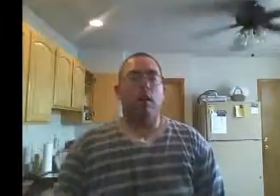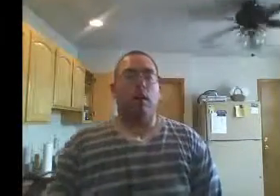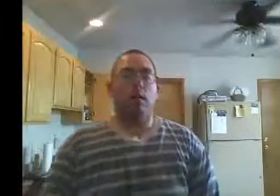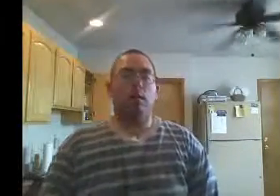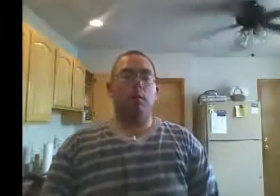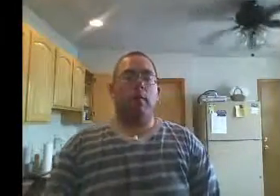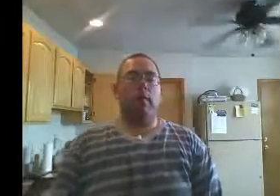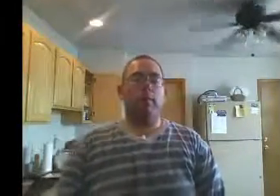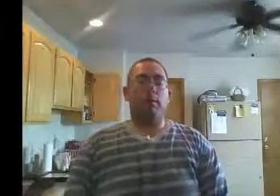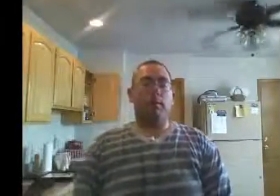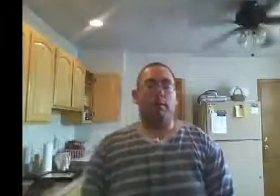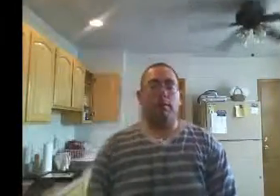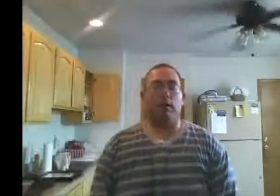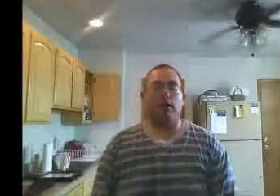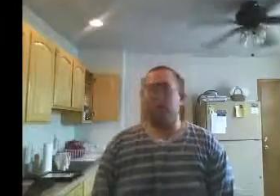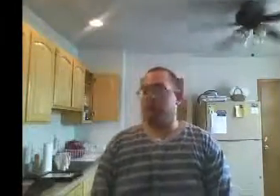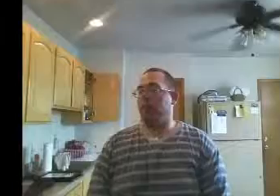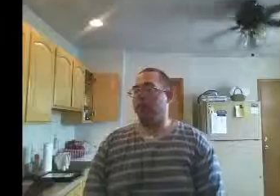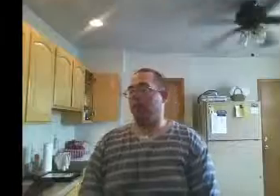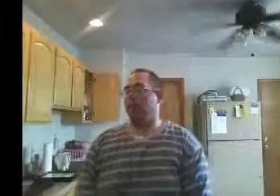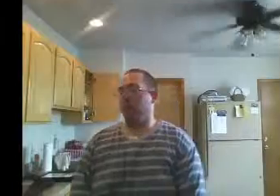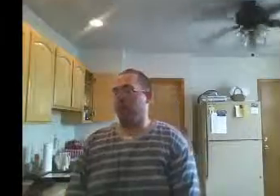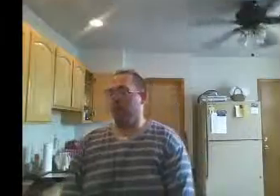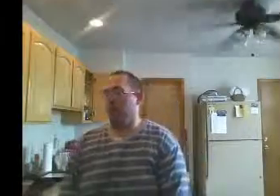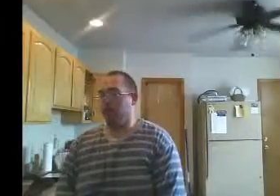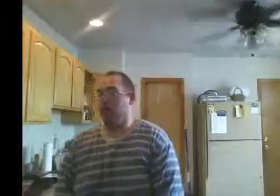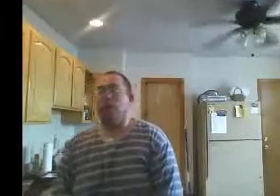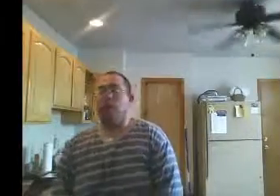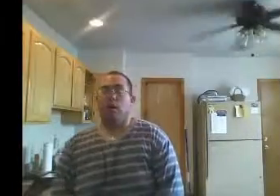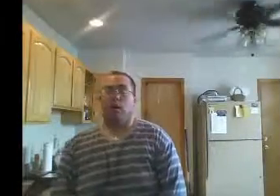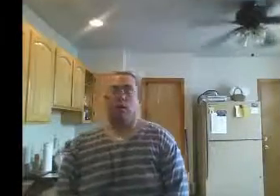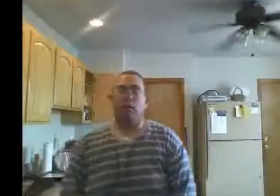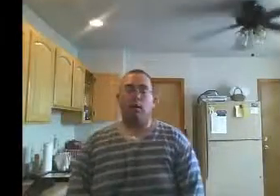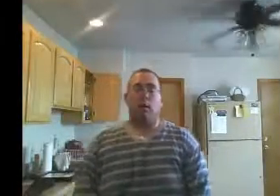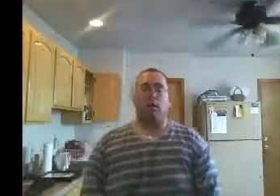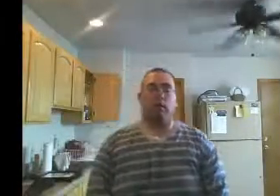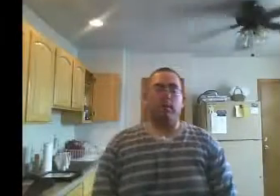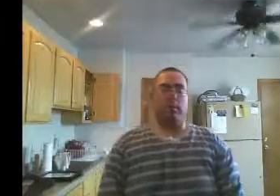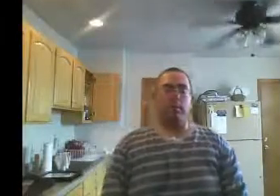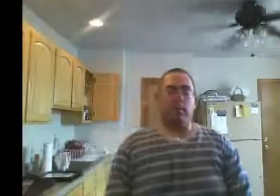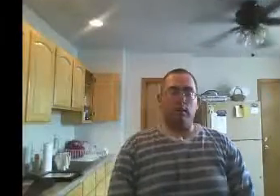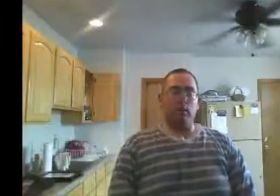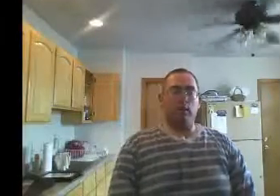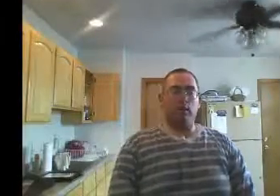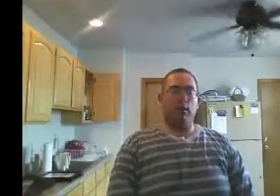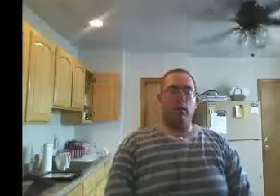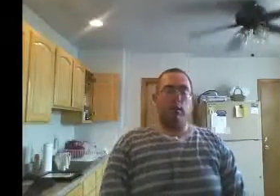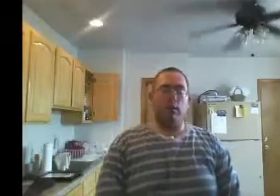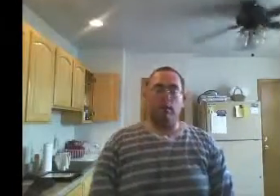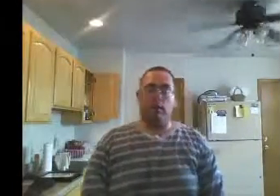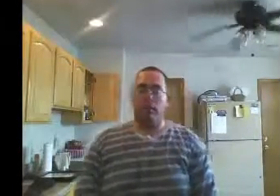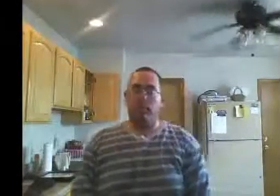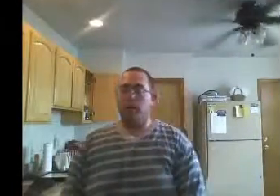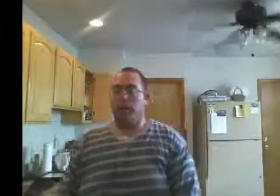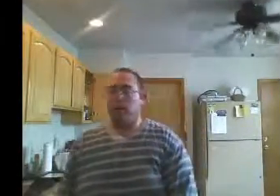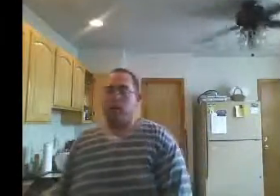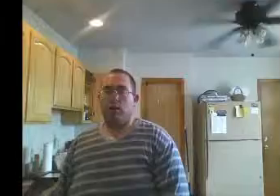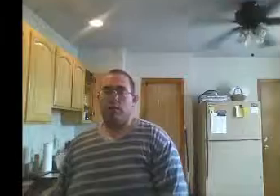Away from your slumber, away from your sleep, a